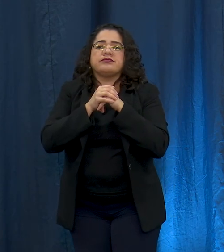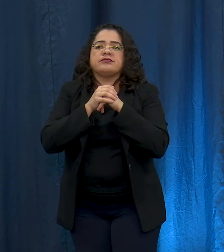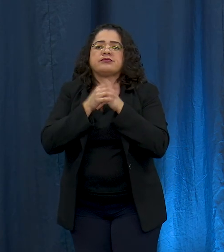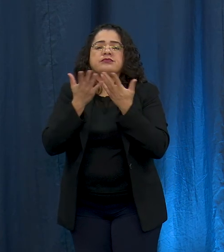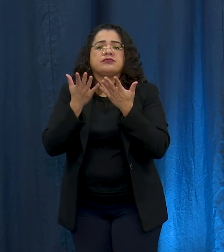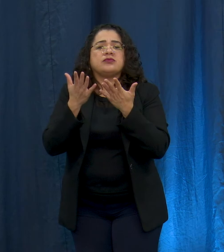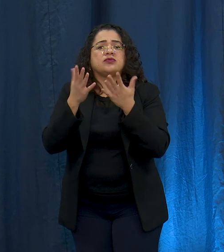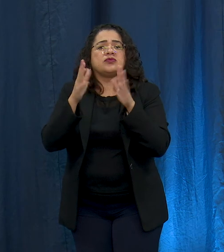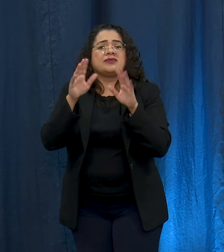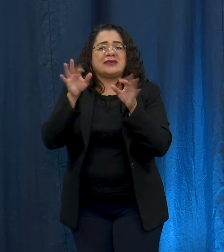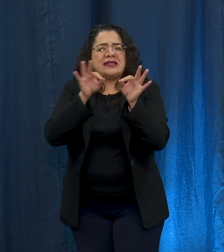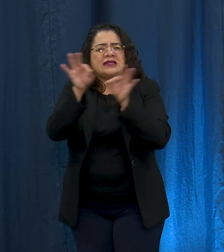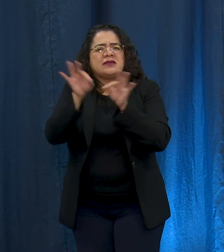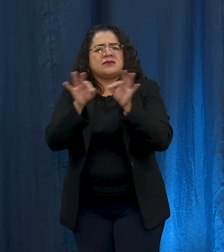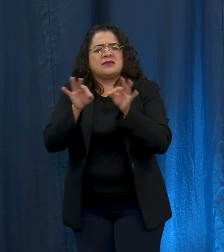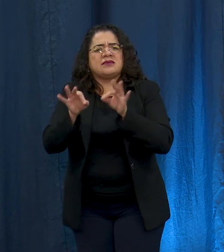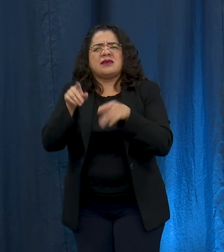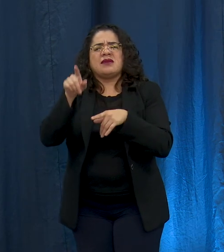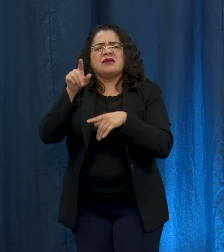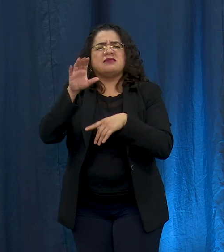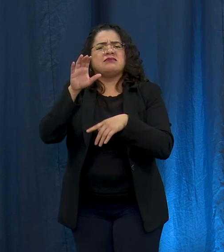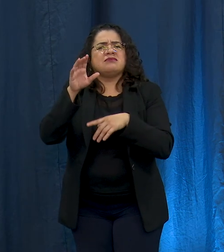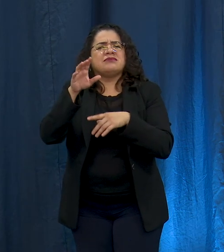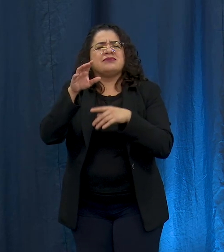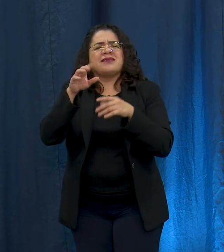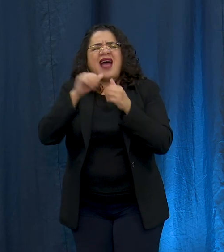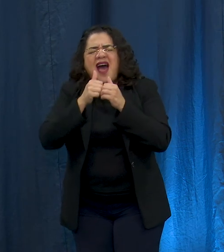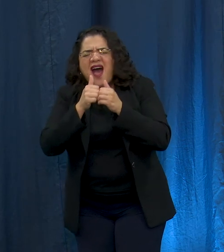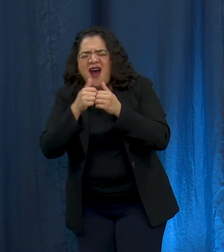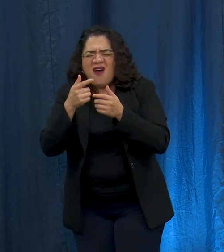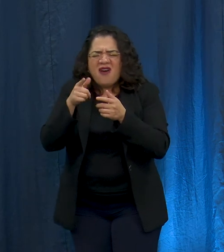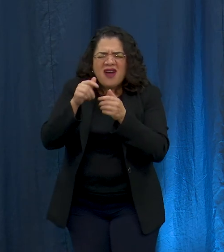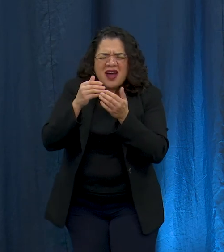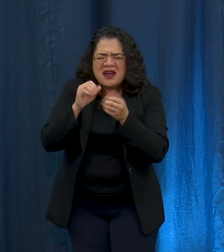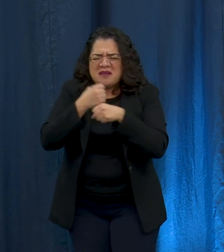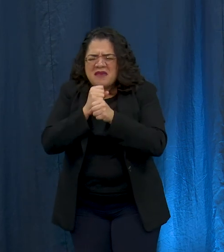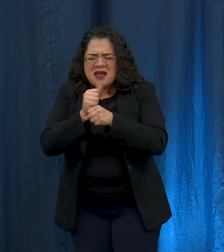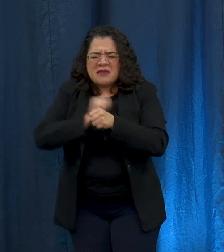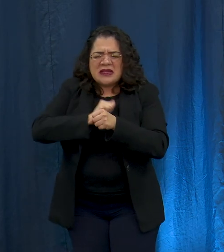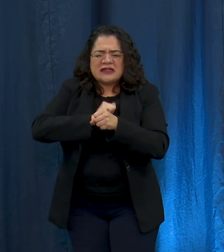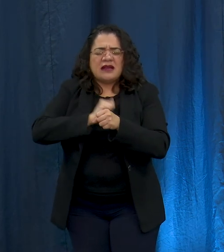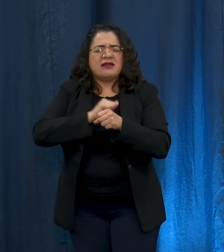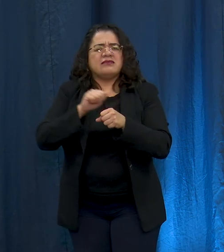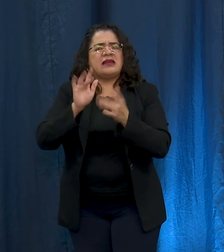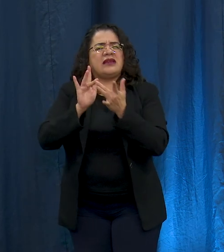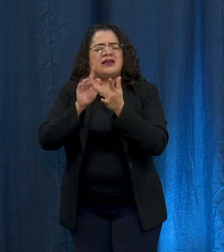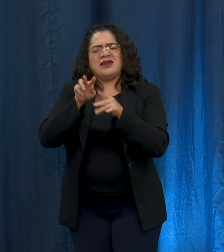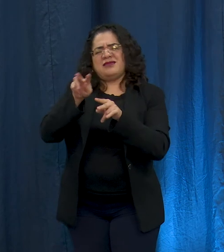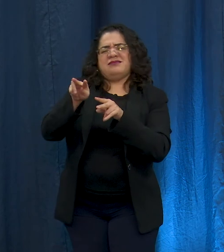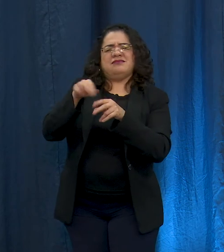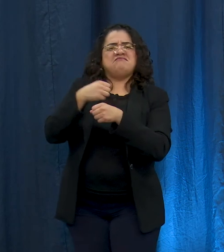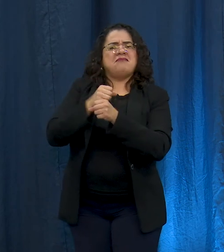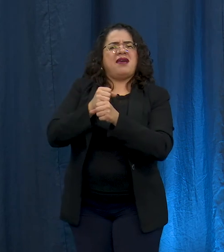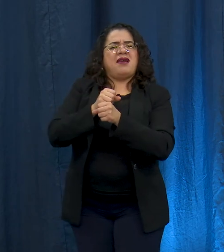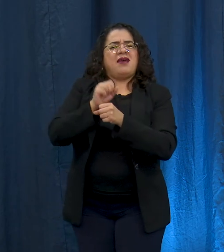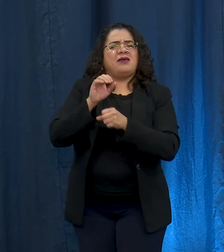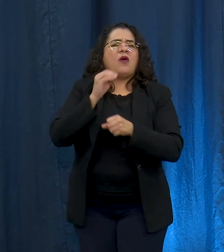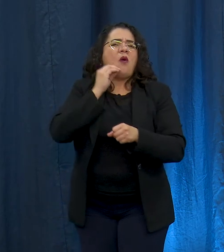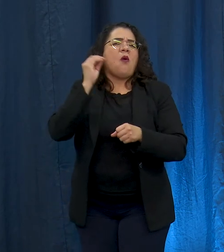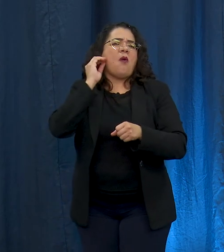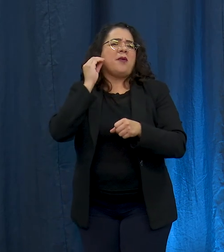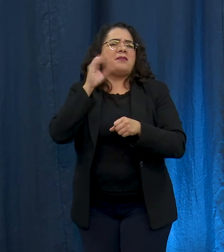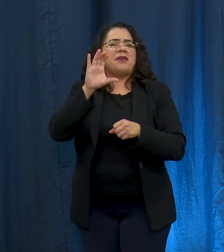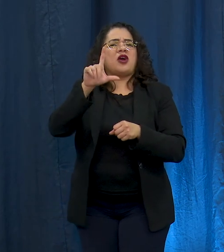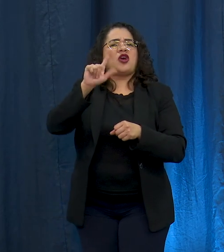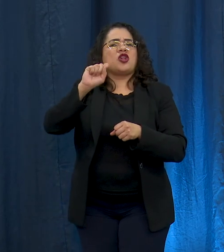tutorials online um you can get really creative with them but it really is uh primarily for those people who may not be